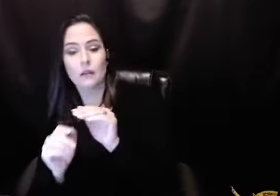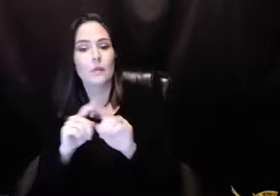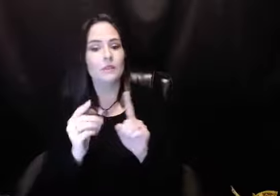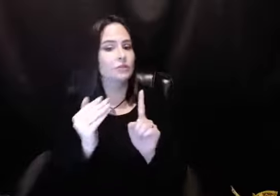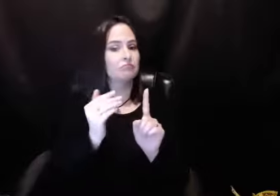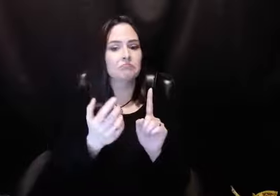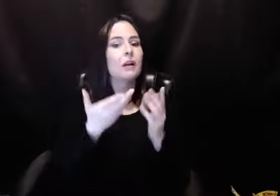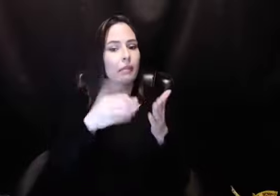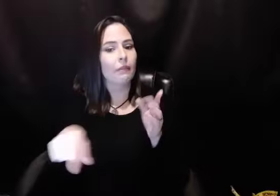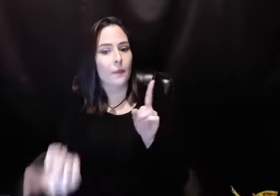come to you.